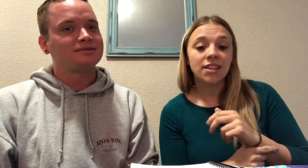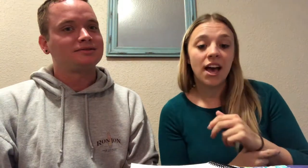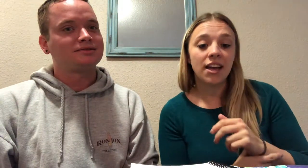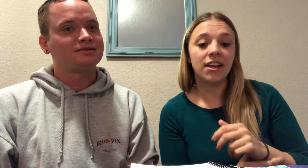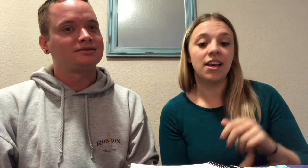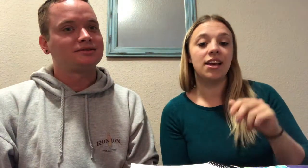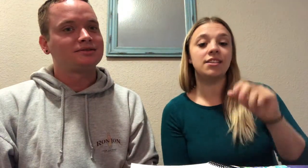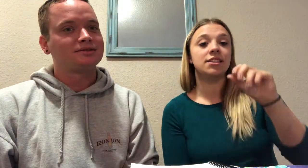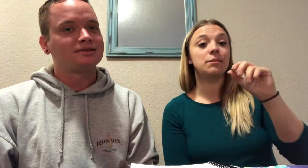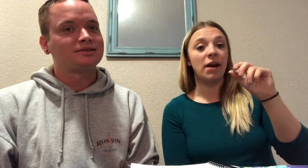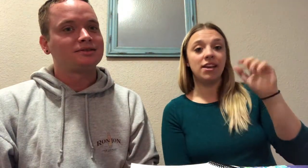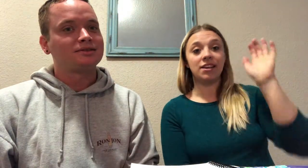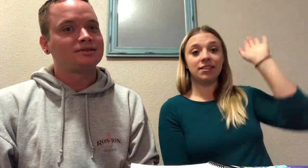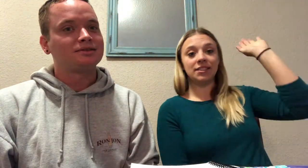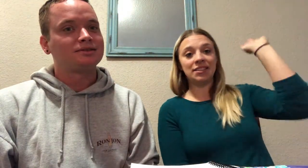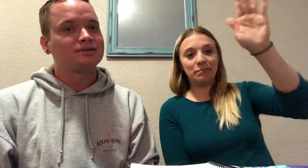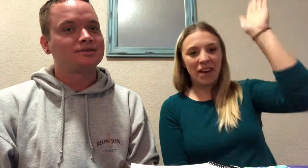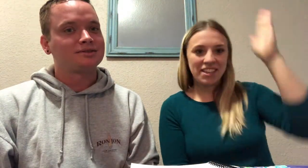sign is spike, spike.